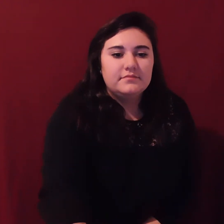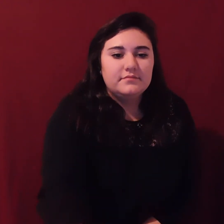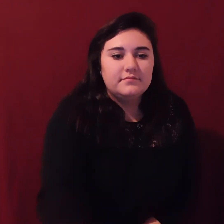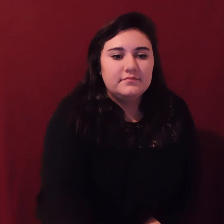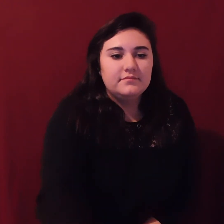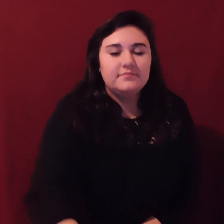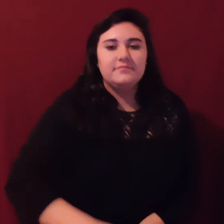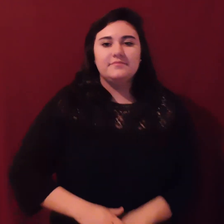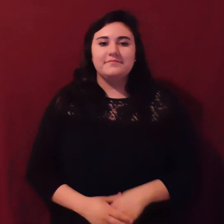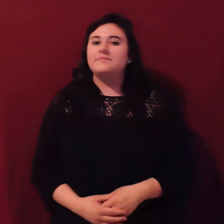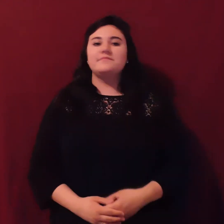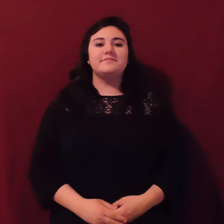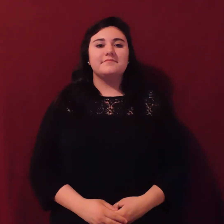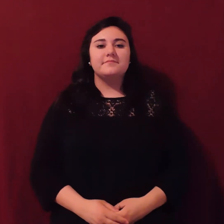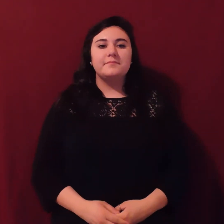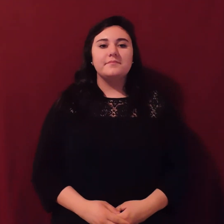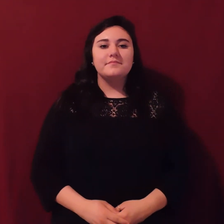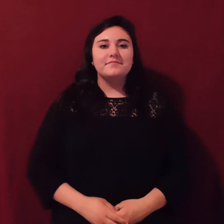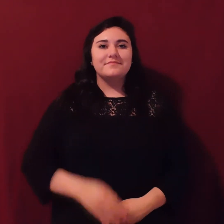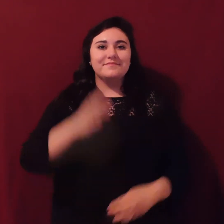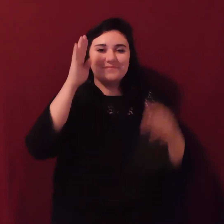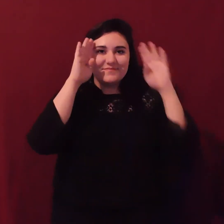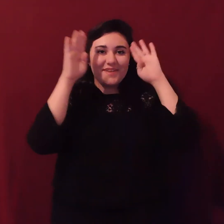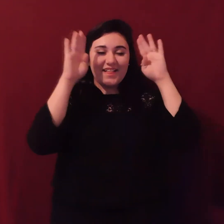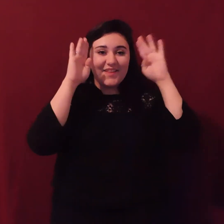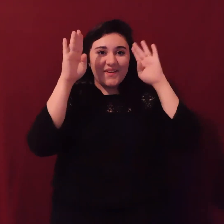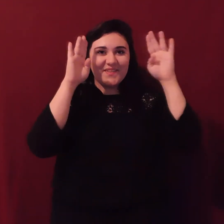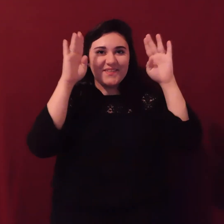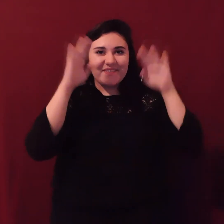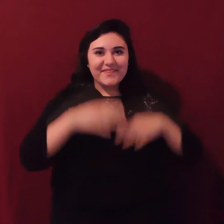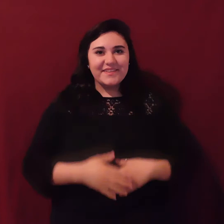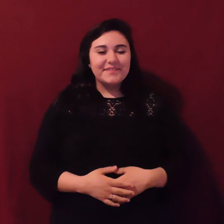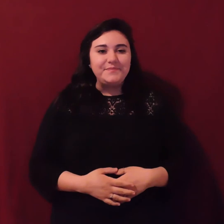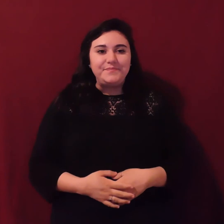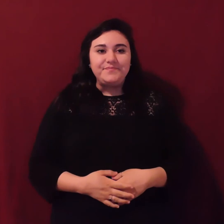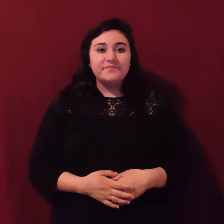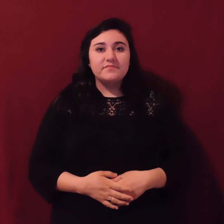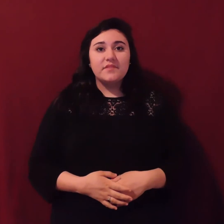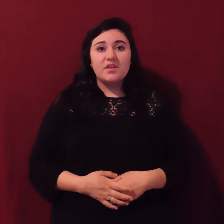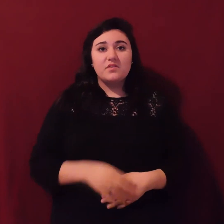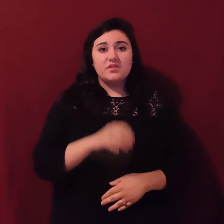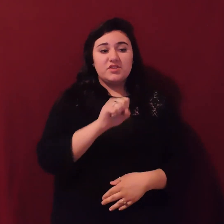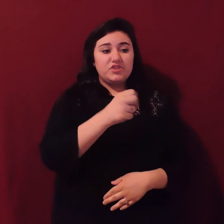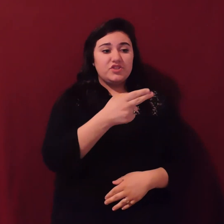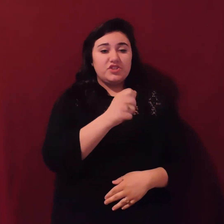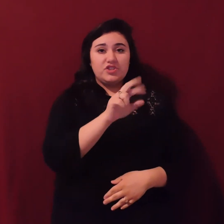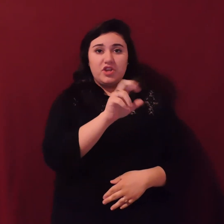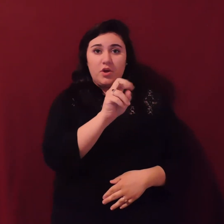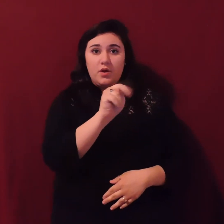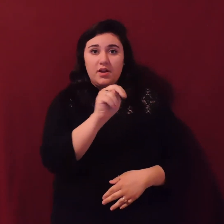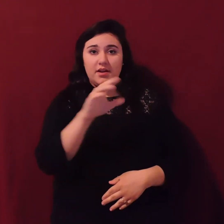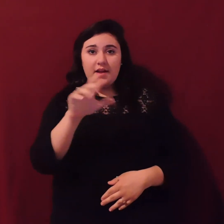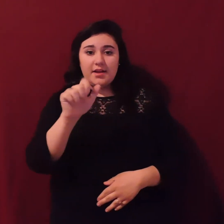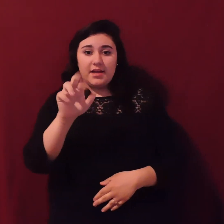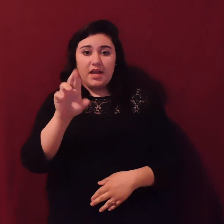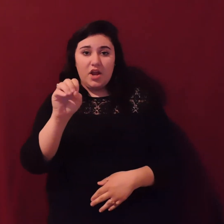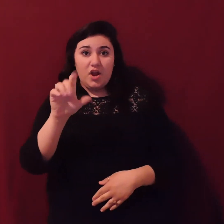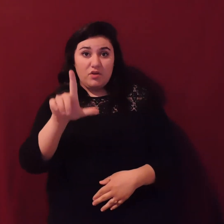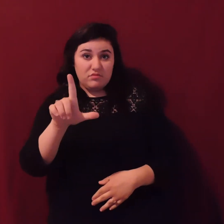Well, hi there. This is Sharon and Carol. That's what my booking assistant put down is.